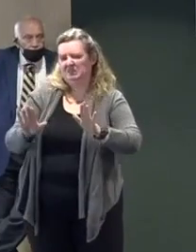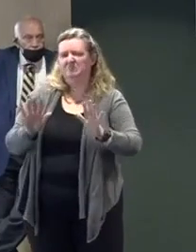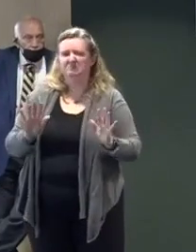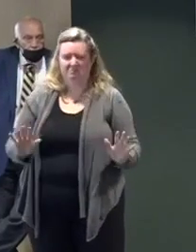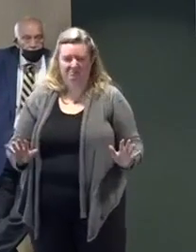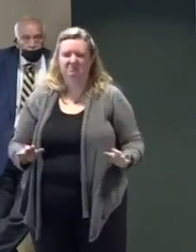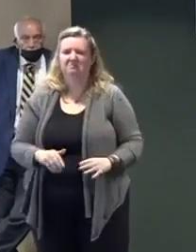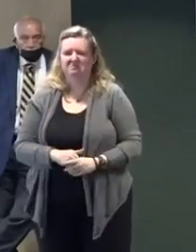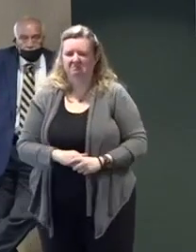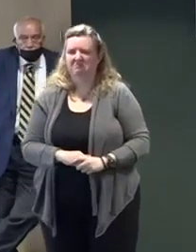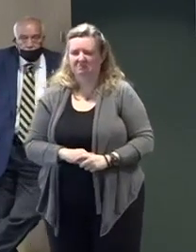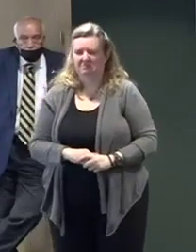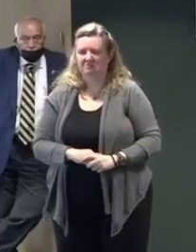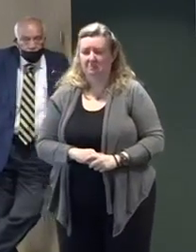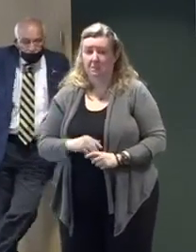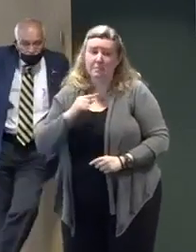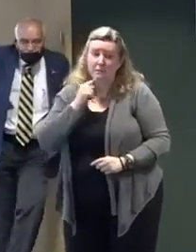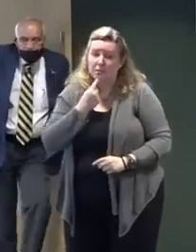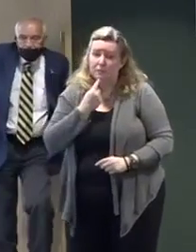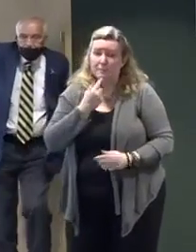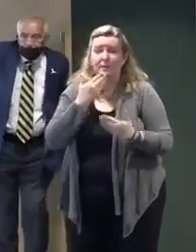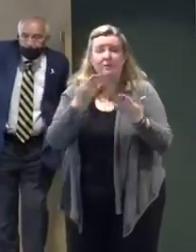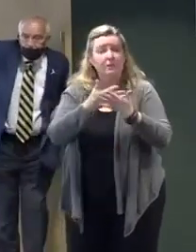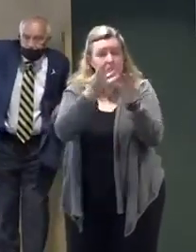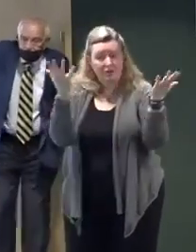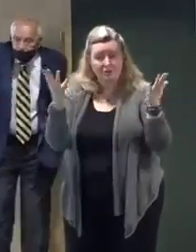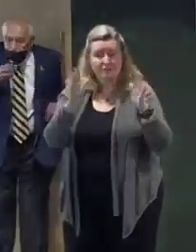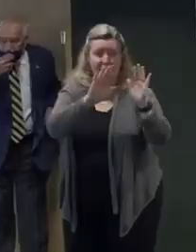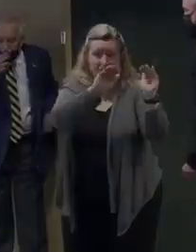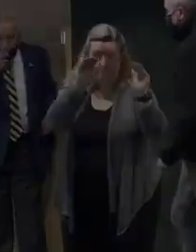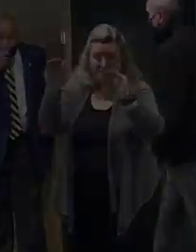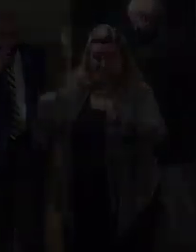Please take this one seriously. Thank you all so much. Thank you.